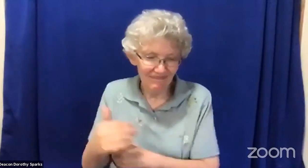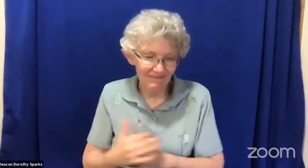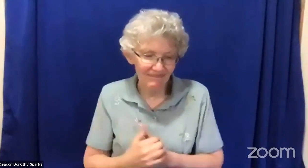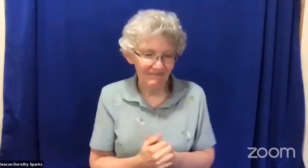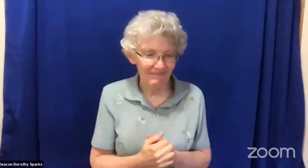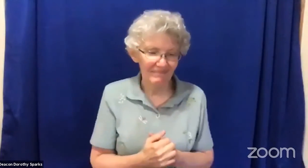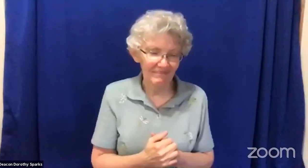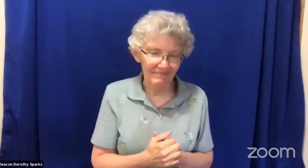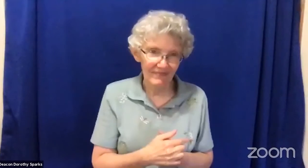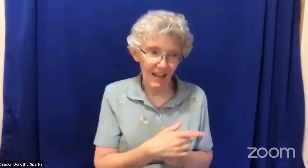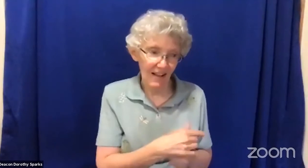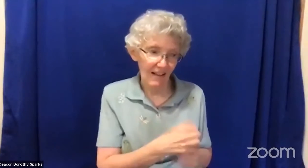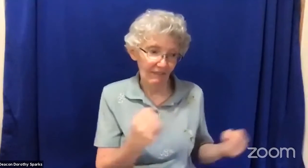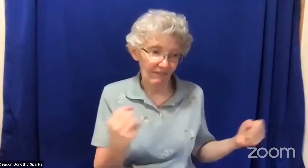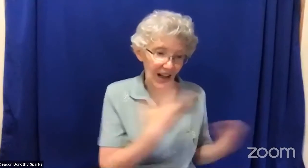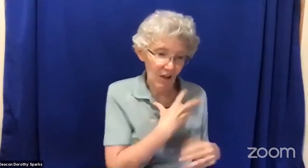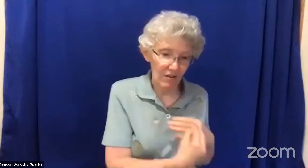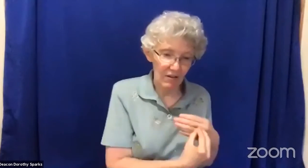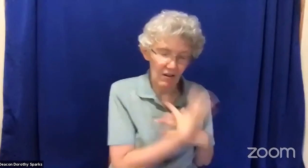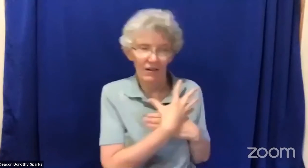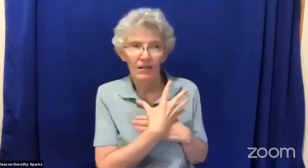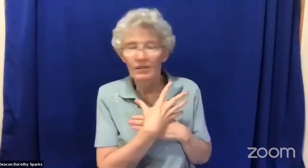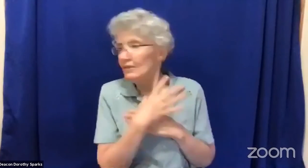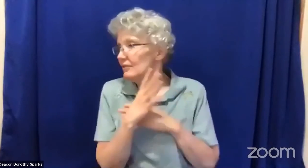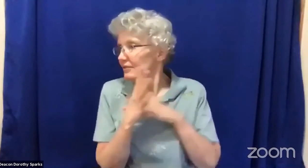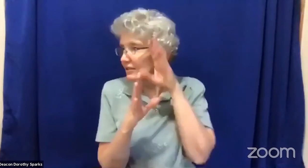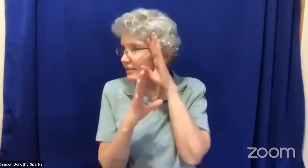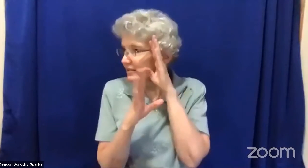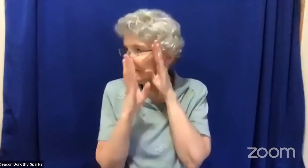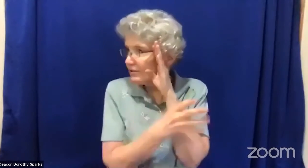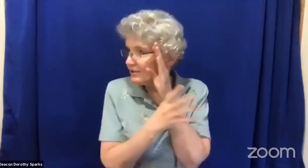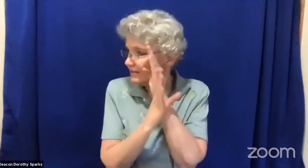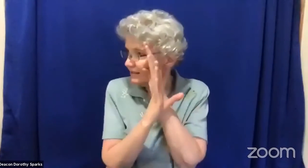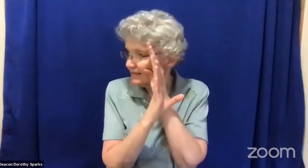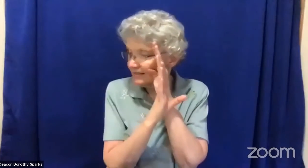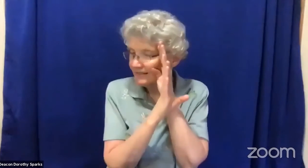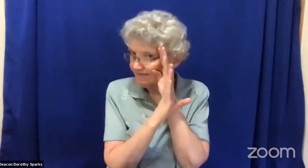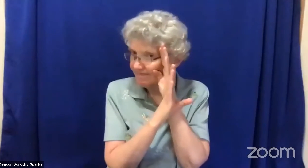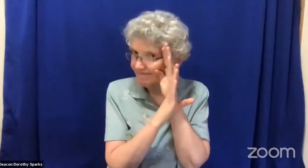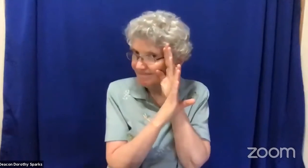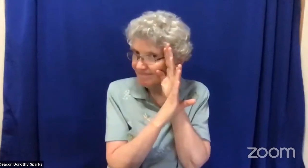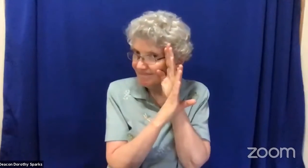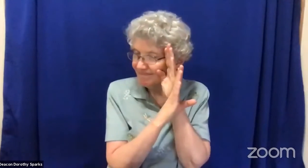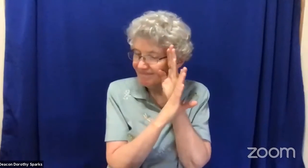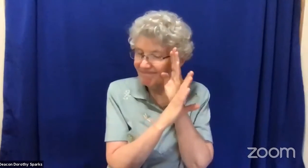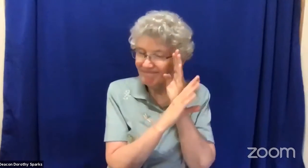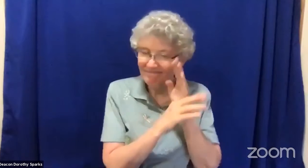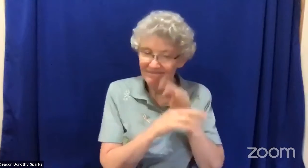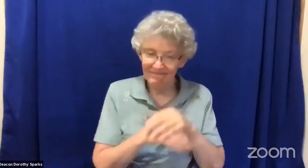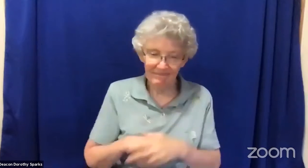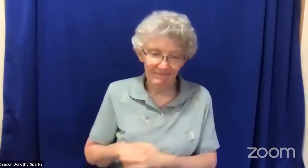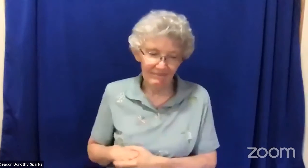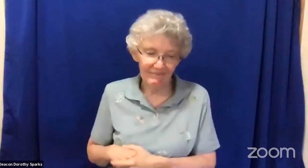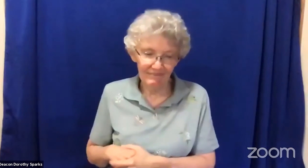there are that creates dreams for the future and fear causes people